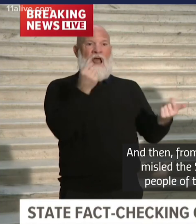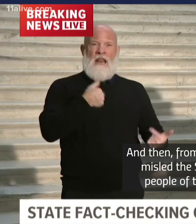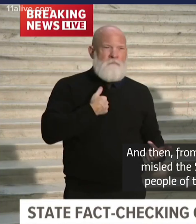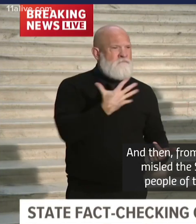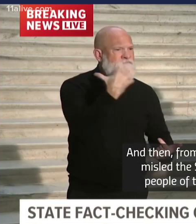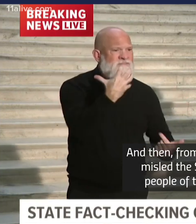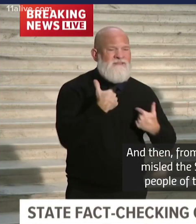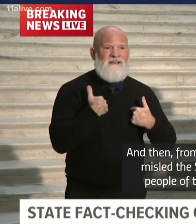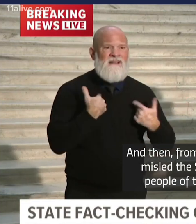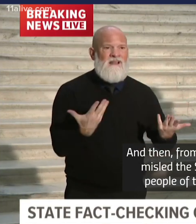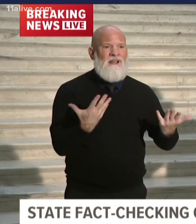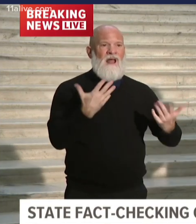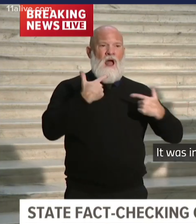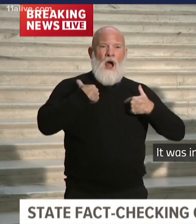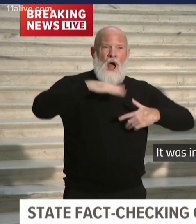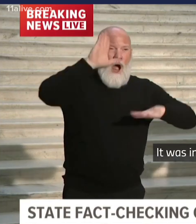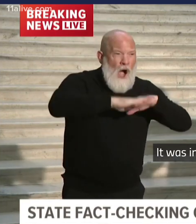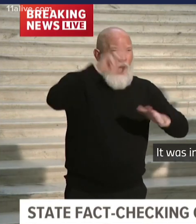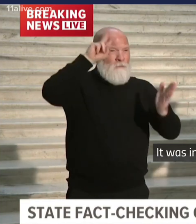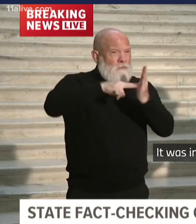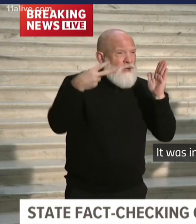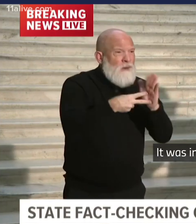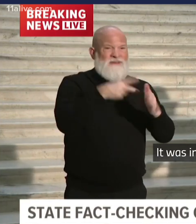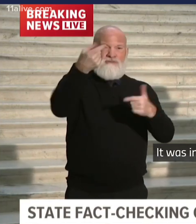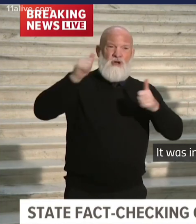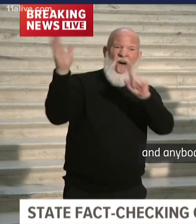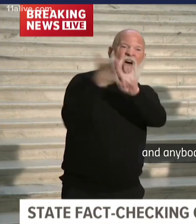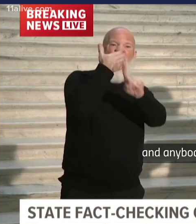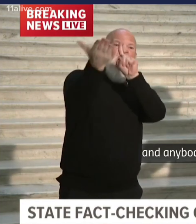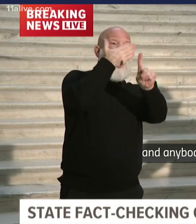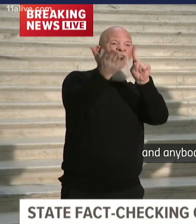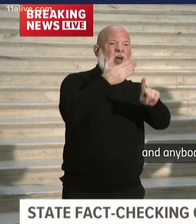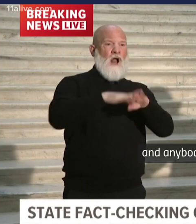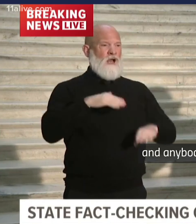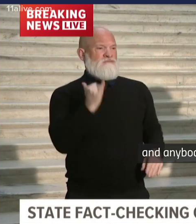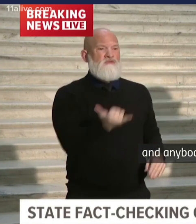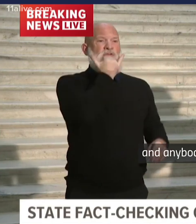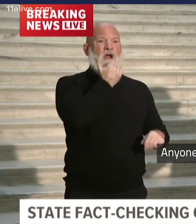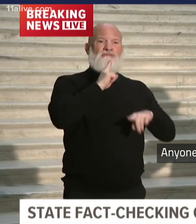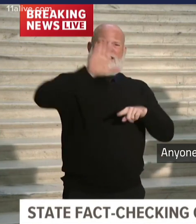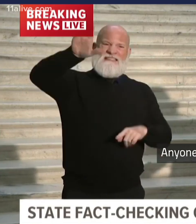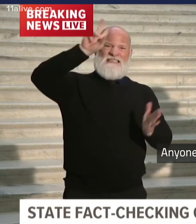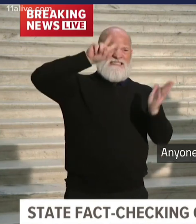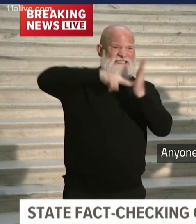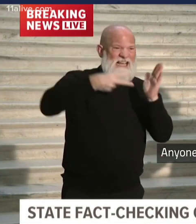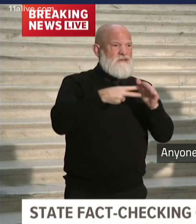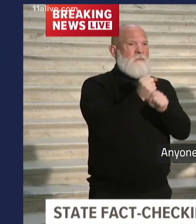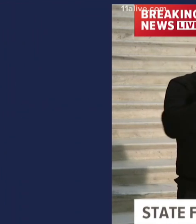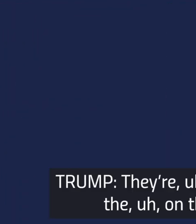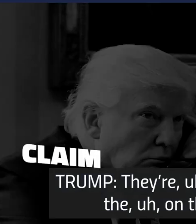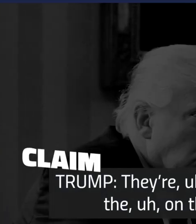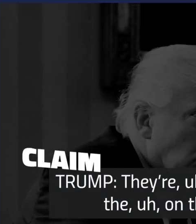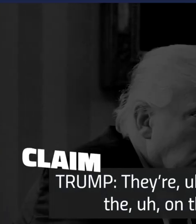voters and the people of United States about this. It was intentional. It was obvious. And anybody watching this knows that. Anyone watching it